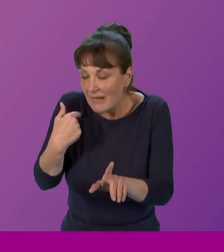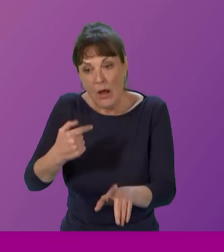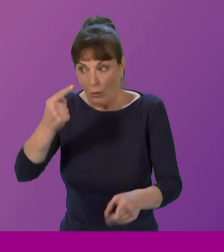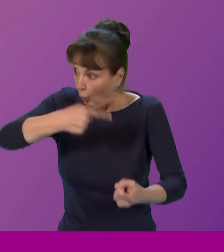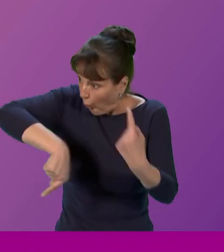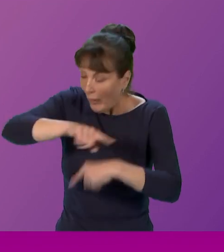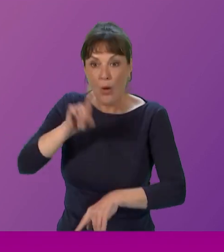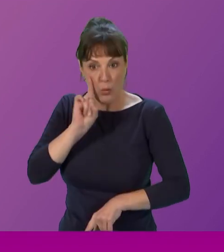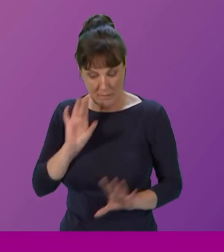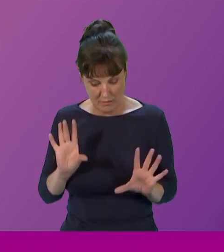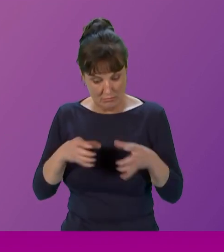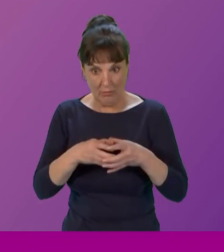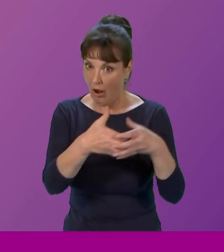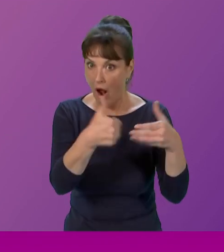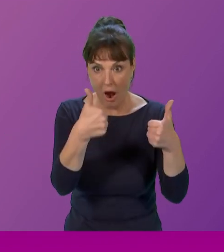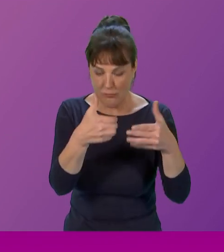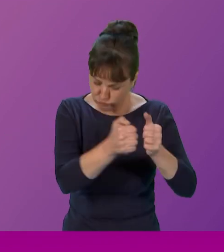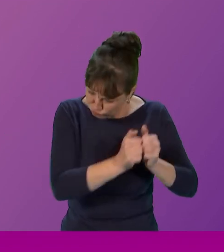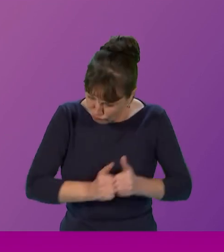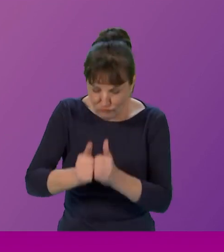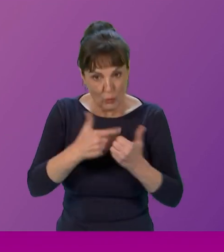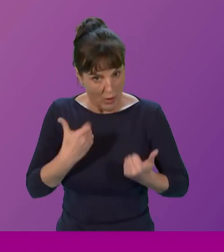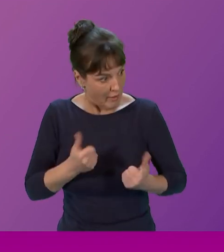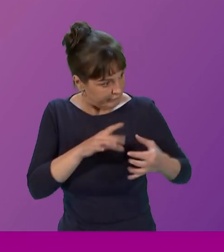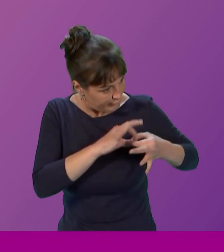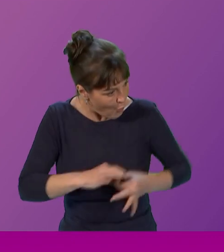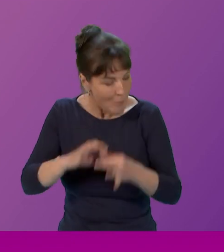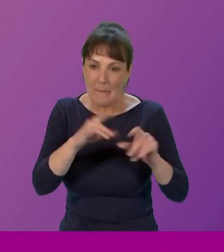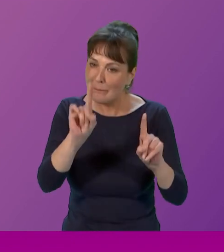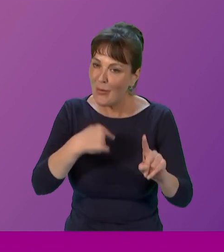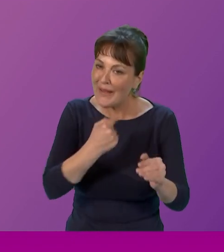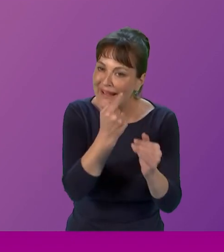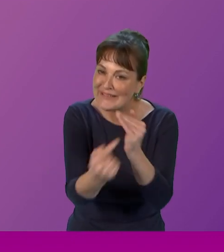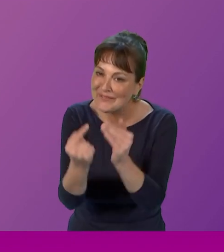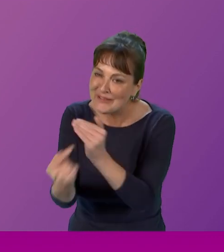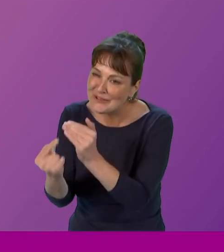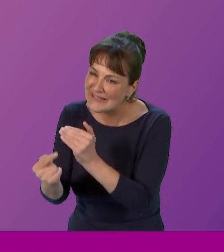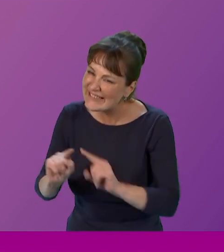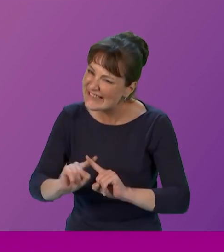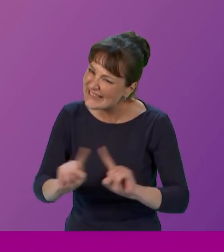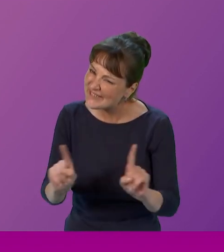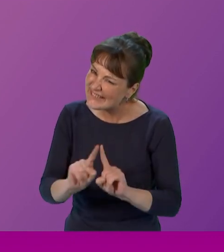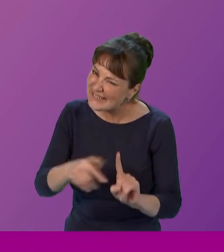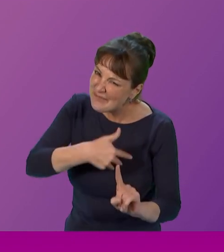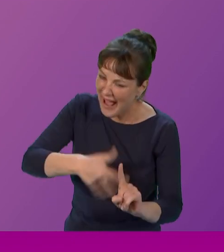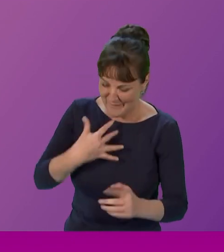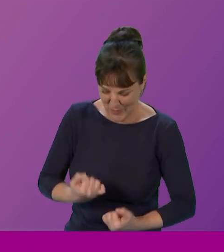have much in common, we are all individuals as well. And we also have our own little groups, you know, there's many, many labels, there's